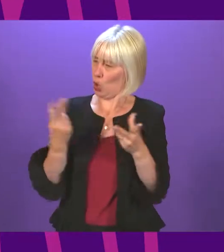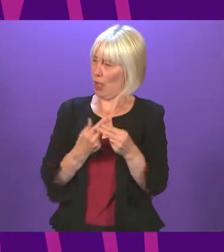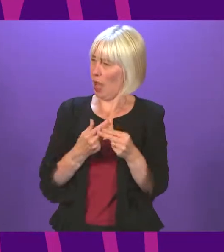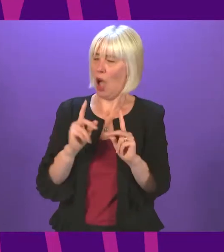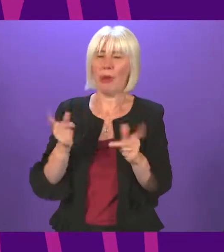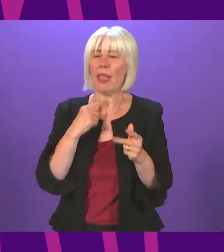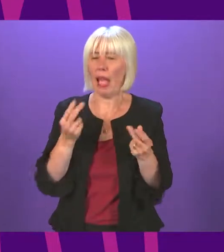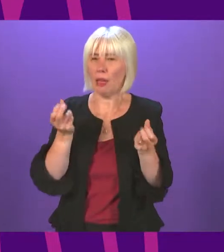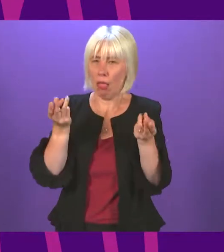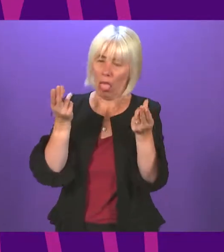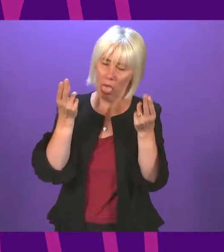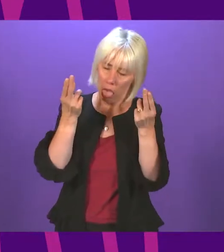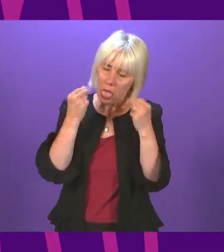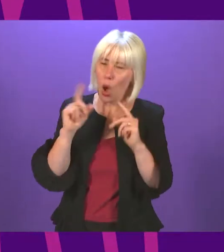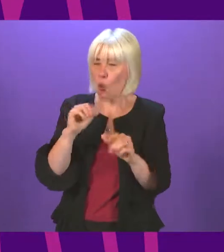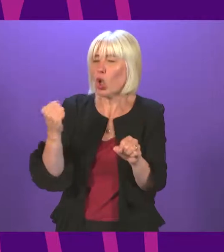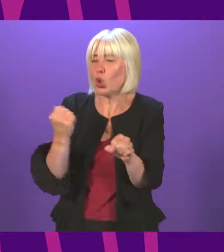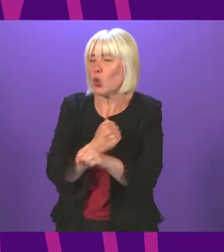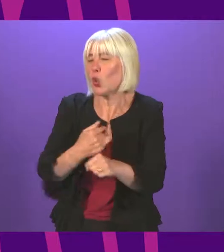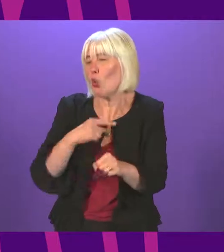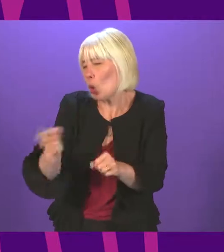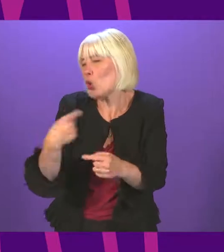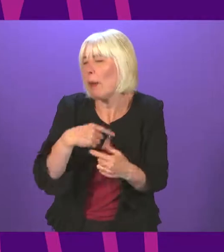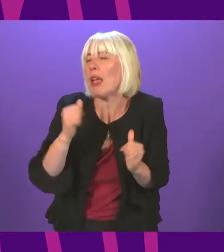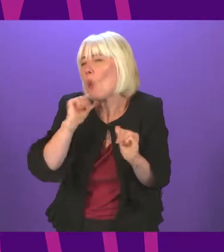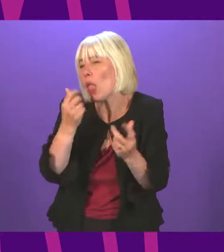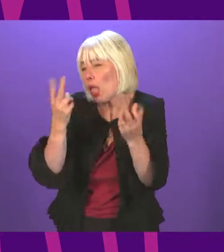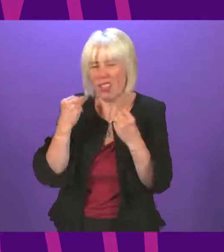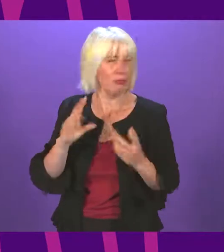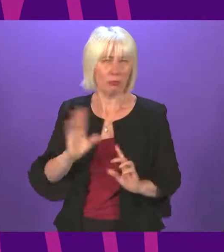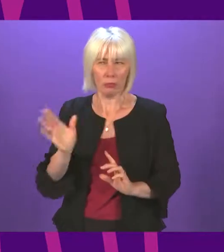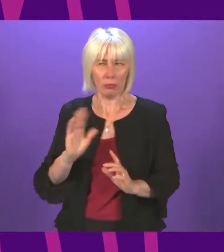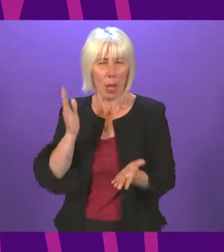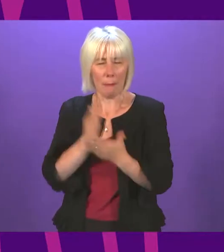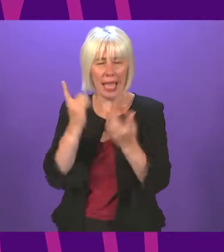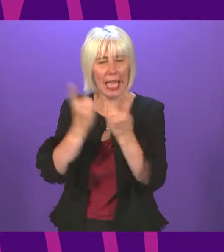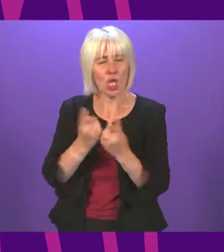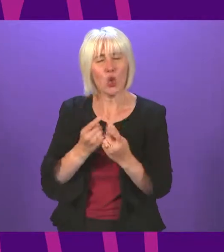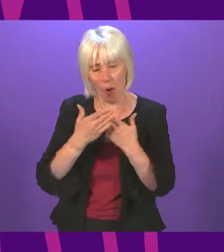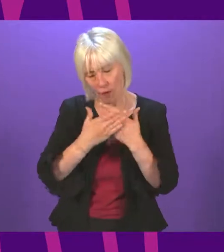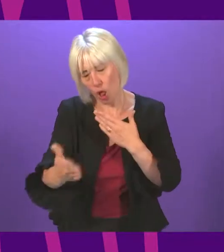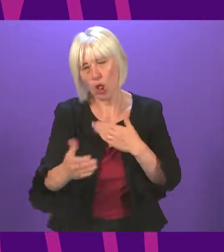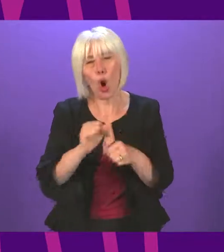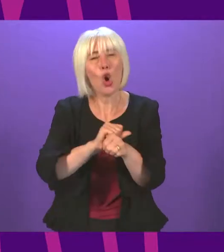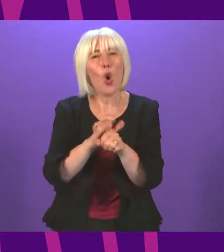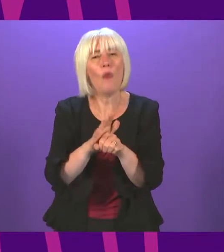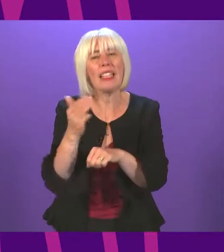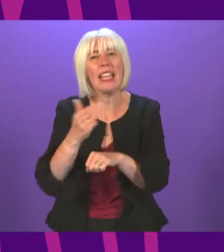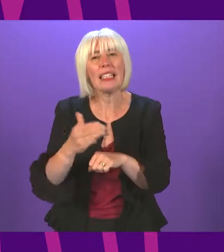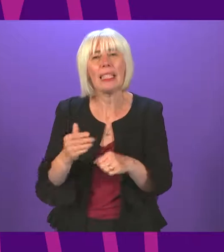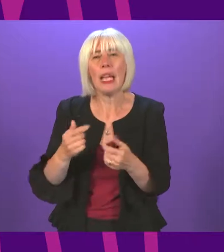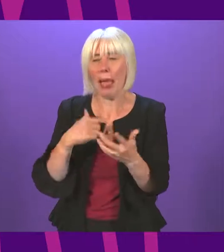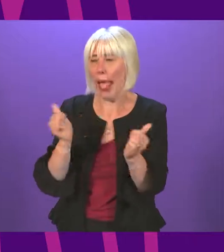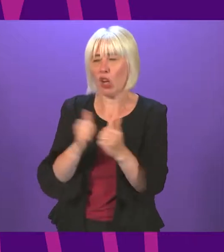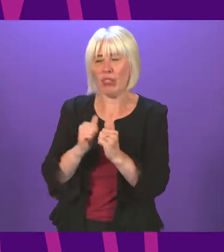we want. It has to be genuine listening to other people's concerns. And on the issue of long Covid, I wholly, wholeheartedly agree with Alec Cole